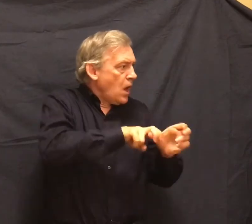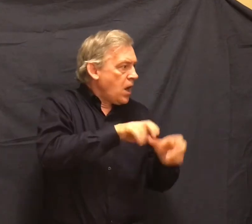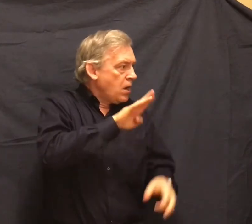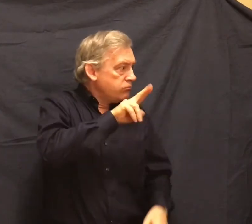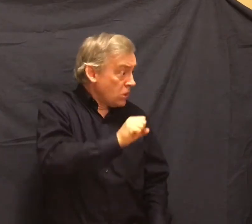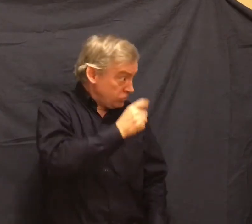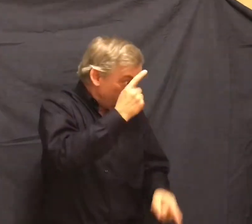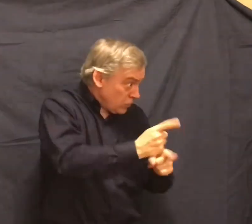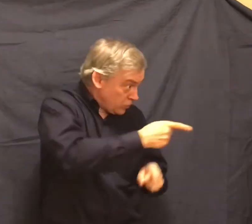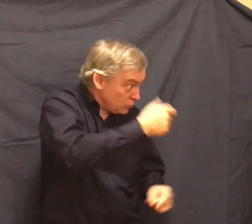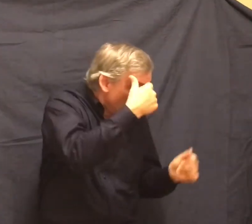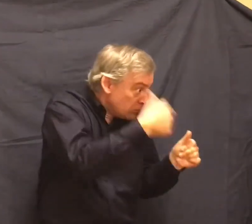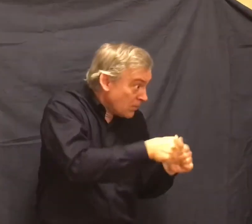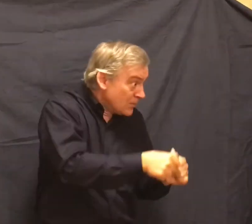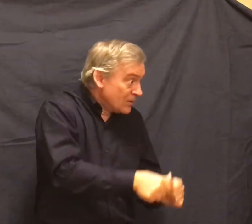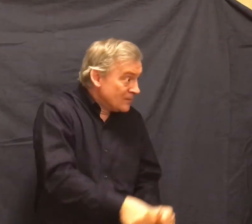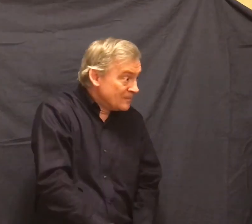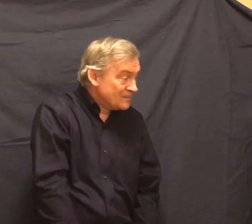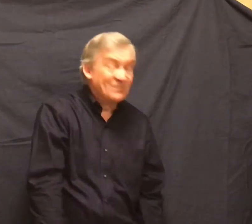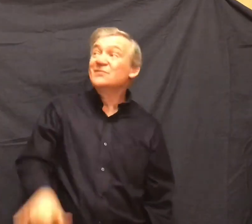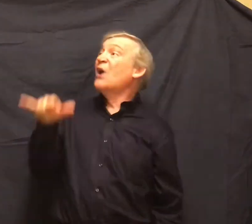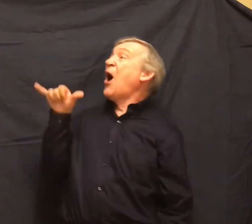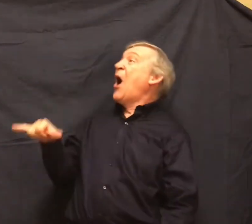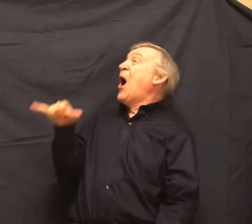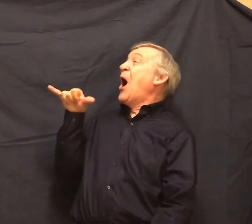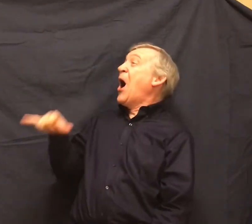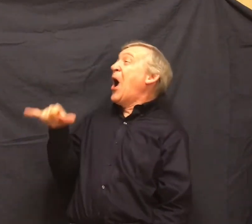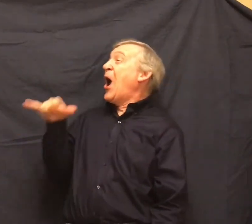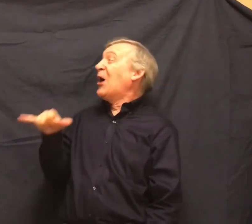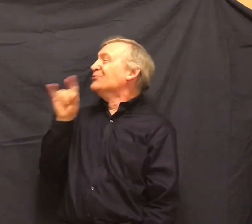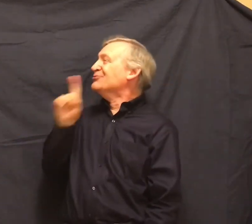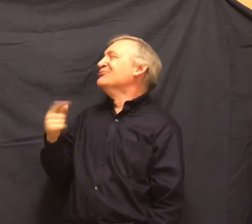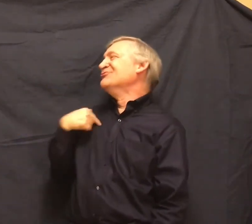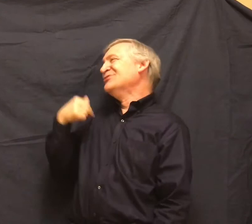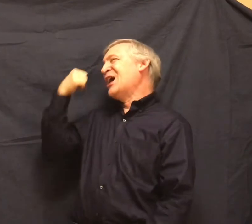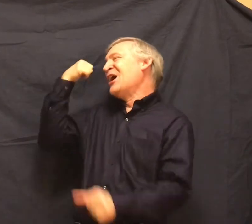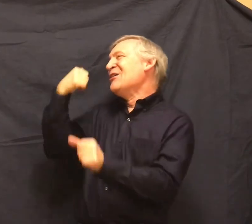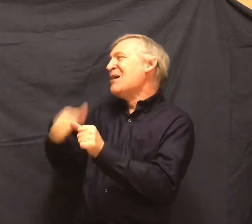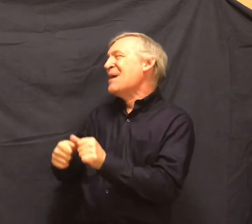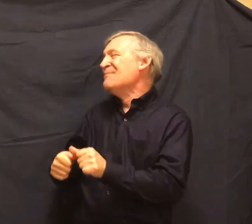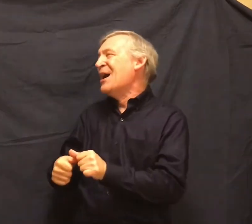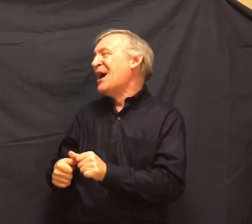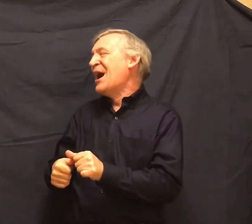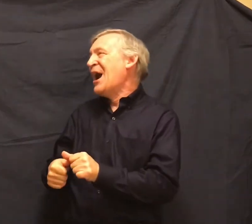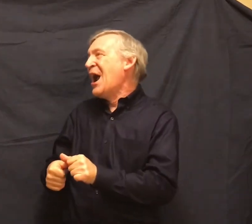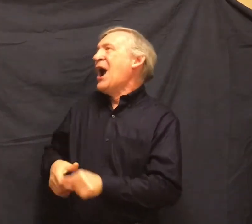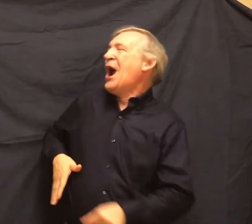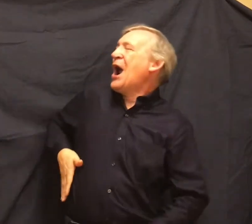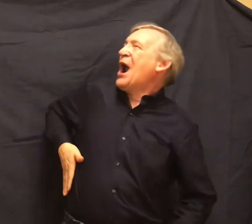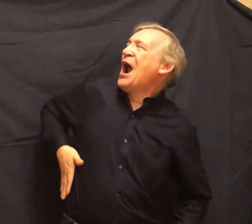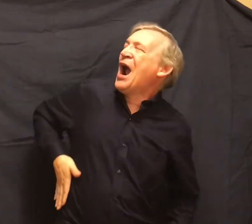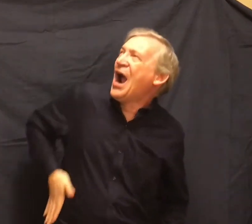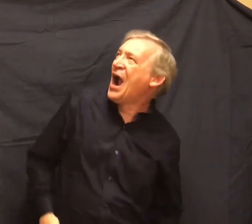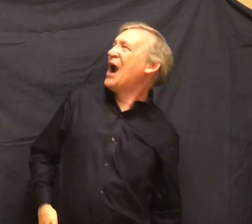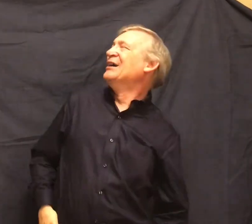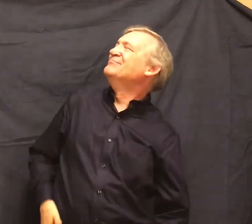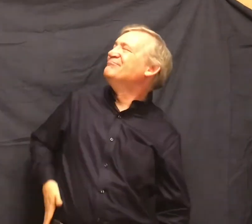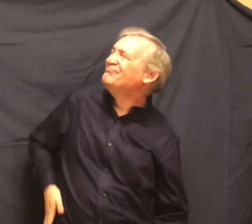Oh, sure, George. Oh, I remember that now. His hands went quickly into his side coat pockets. He said